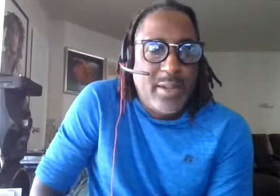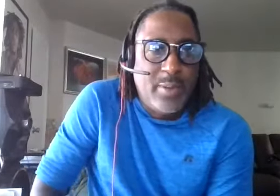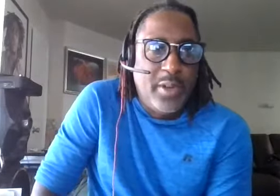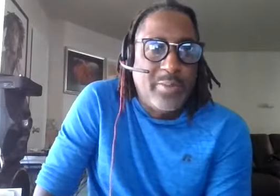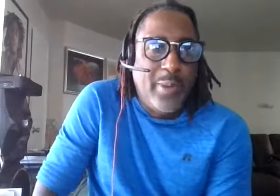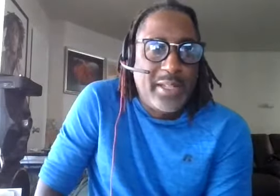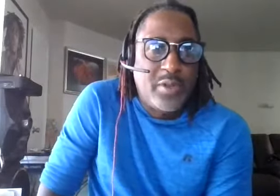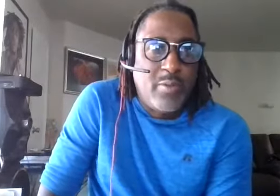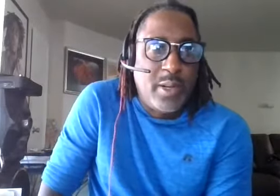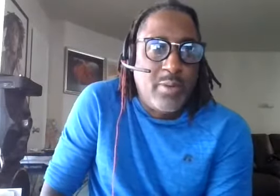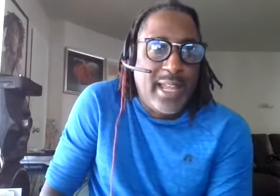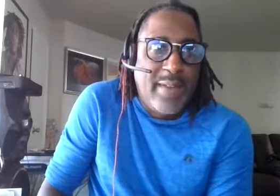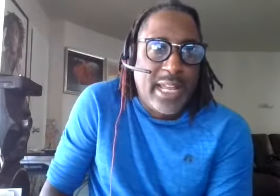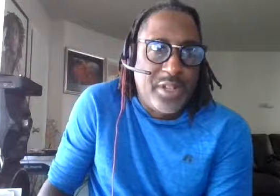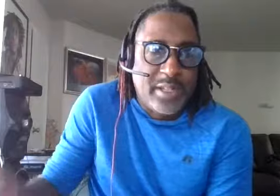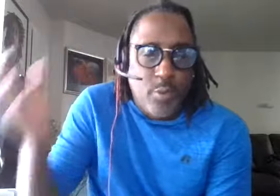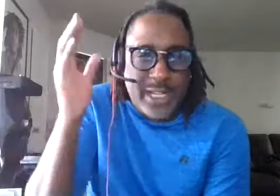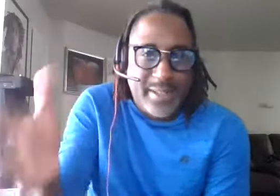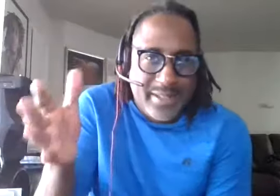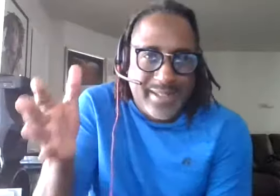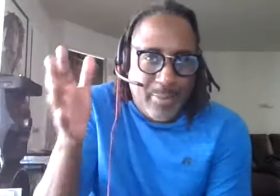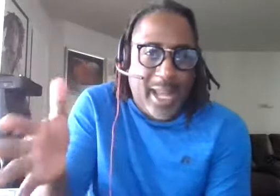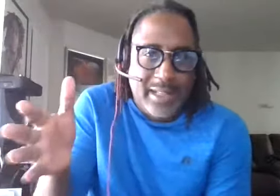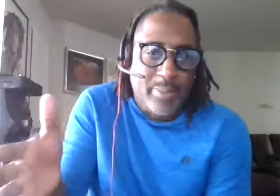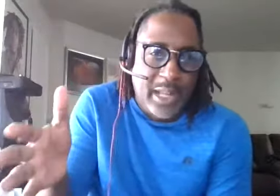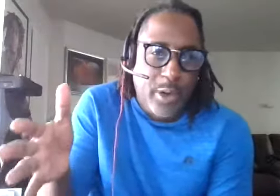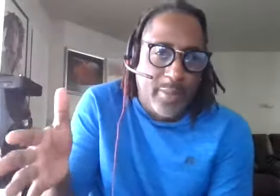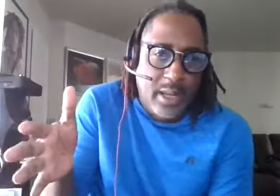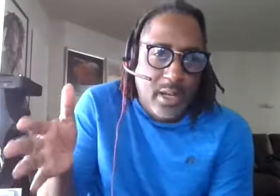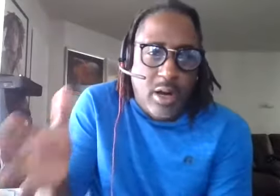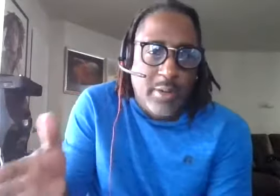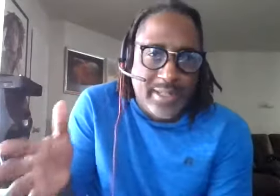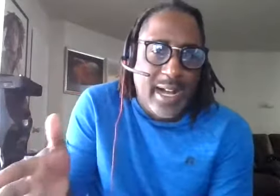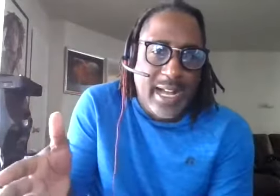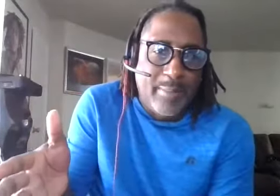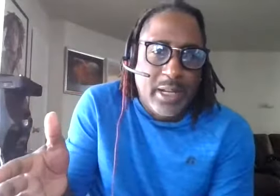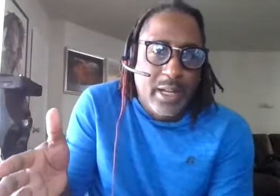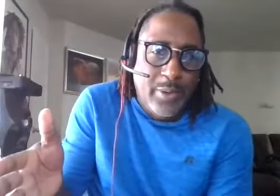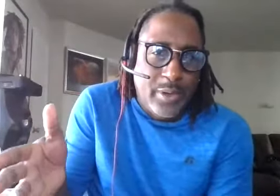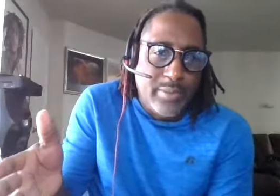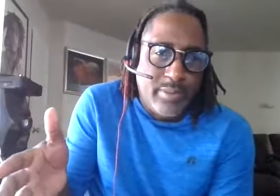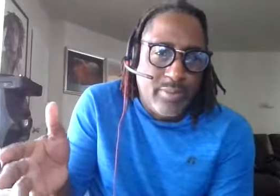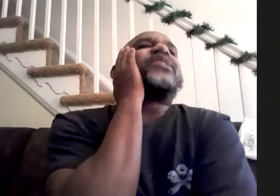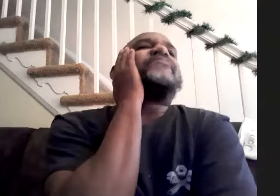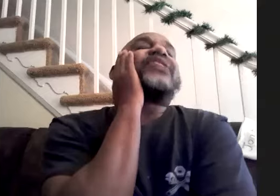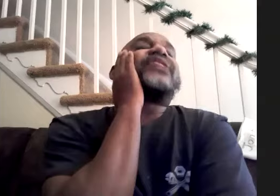like with multiple bands or you you like having like just a one consistent band to play with all the time or see my thing